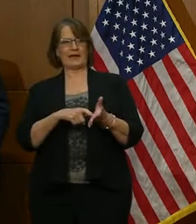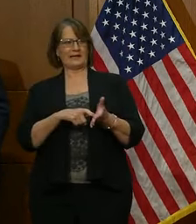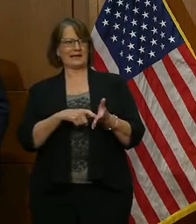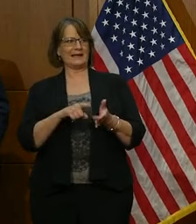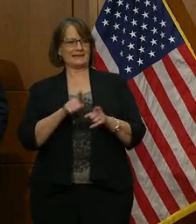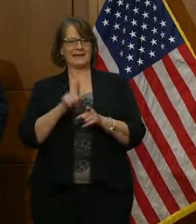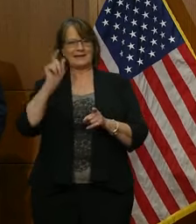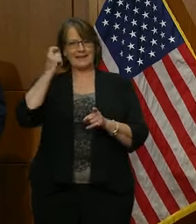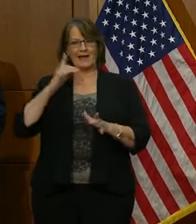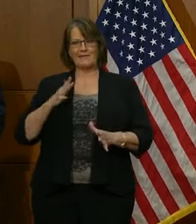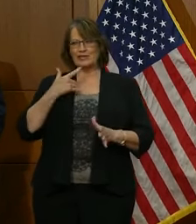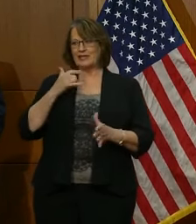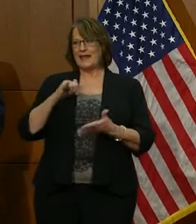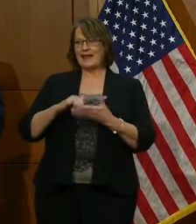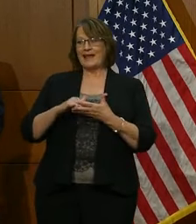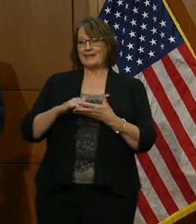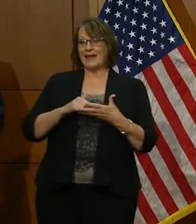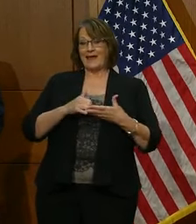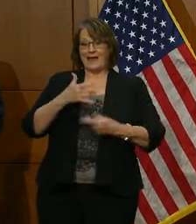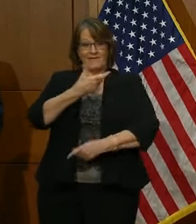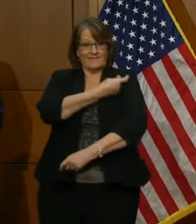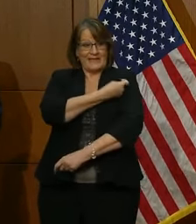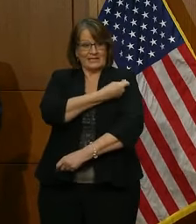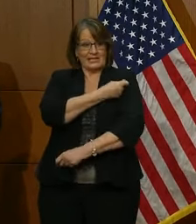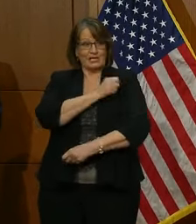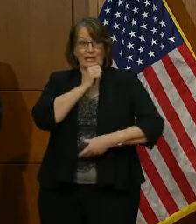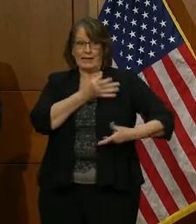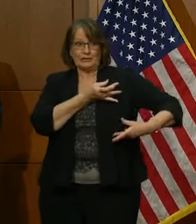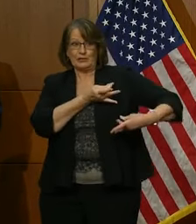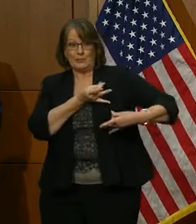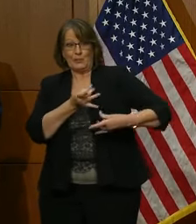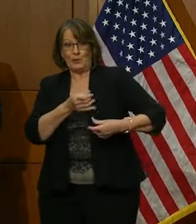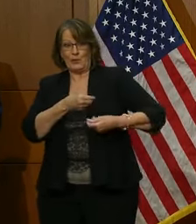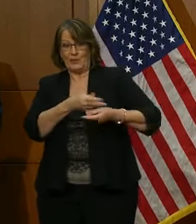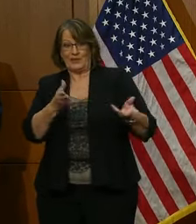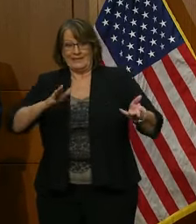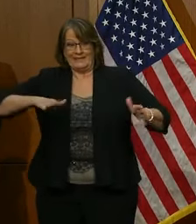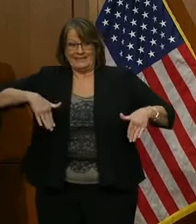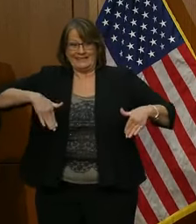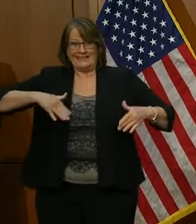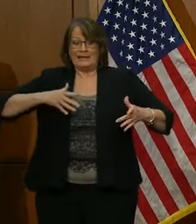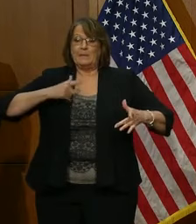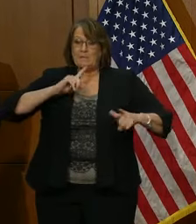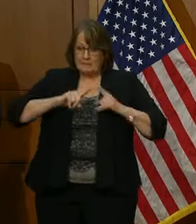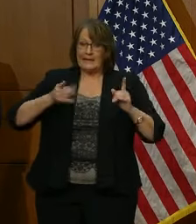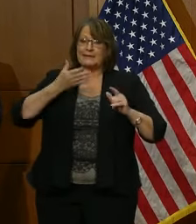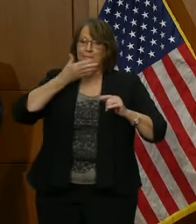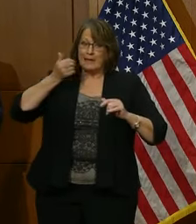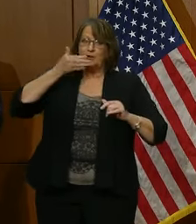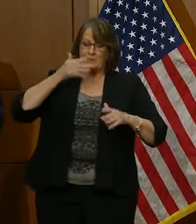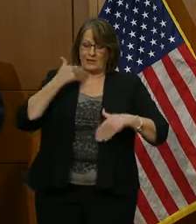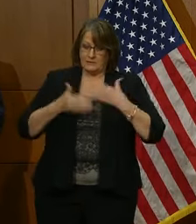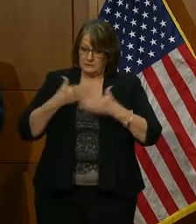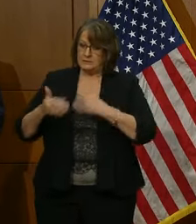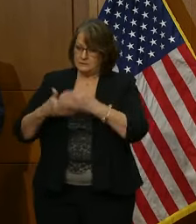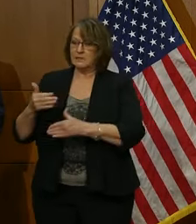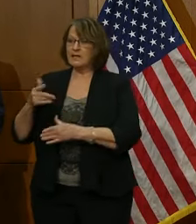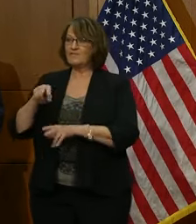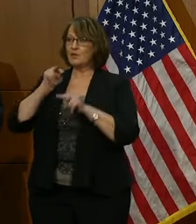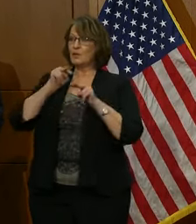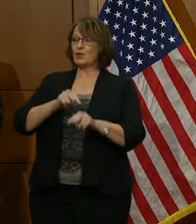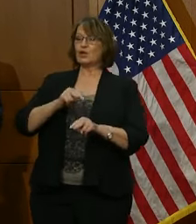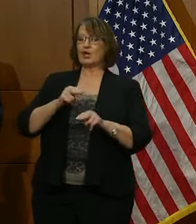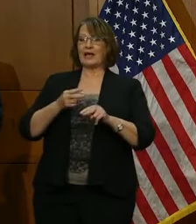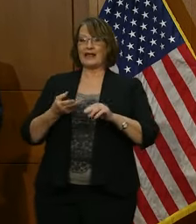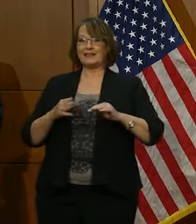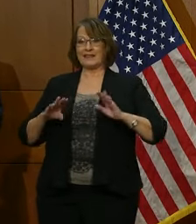said, this hasn't gone as smoothly as we could have hoped. I mean, but it is moving forward, and when you look at that epicurve of the